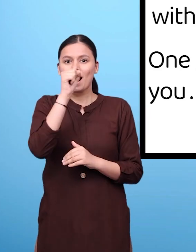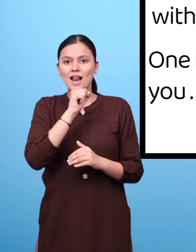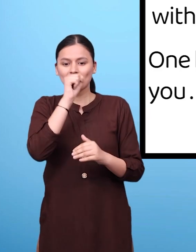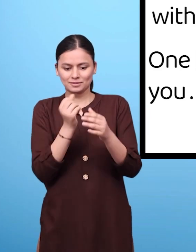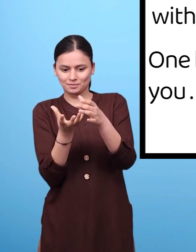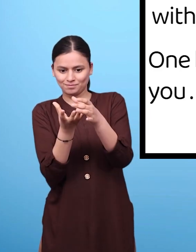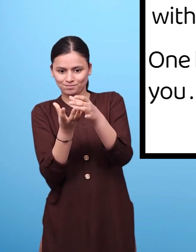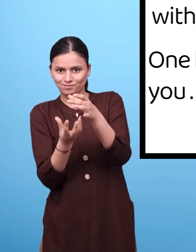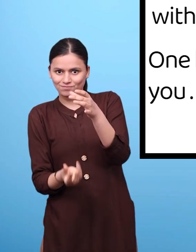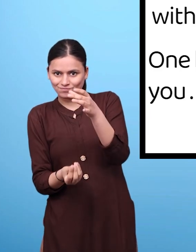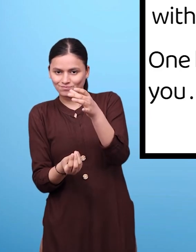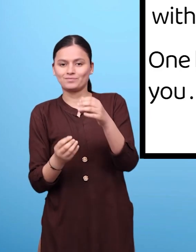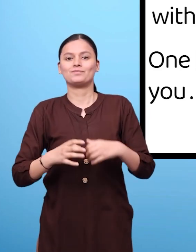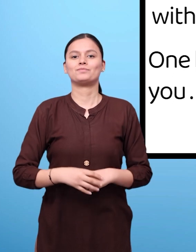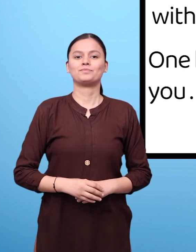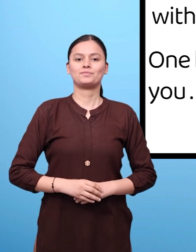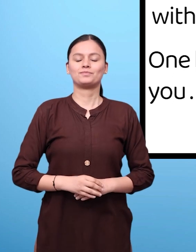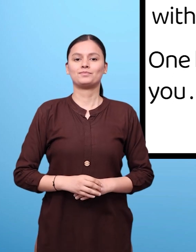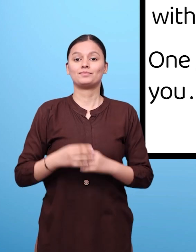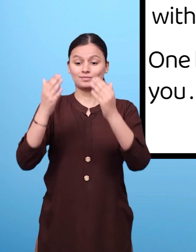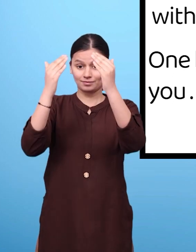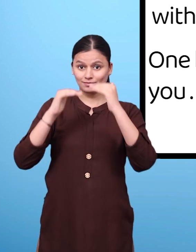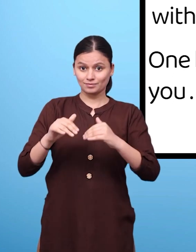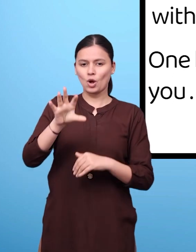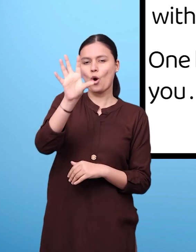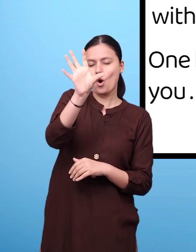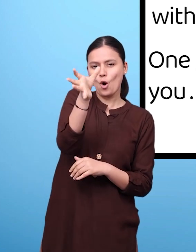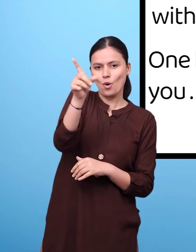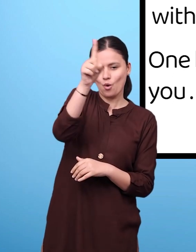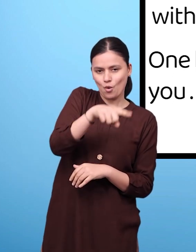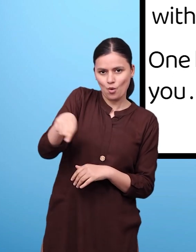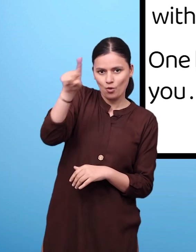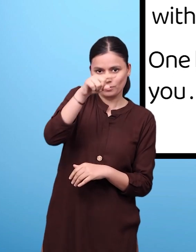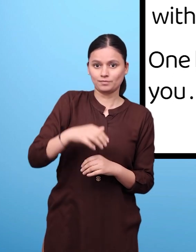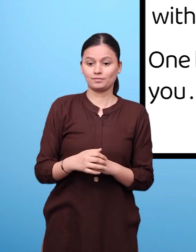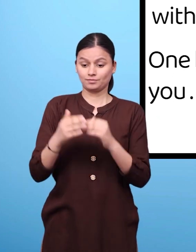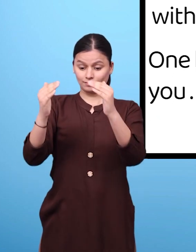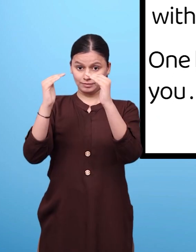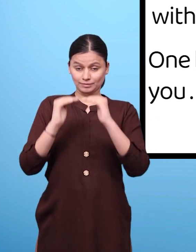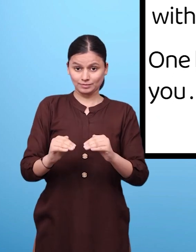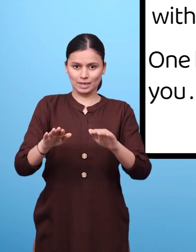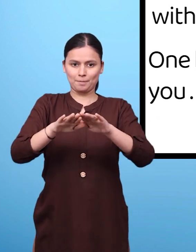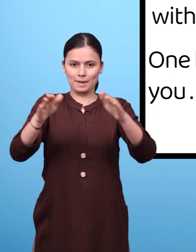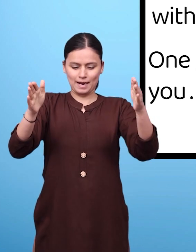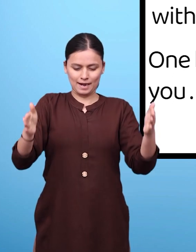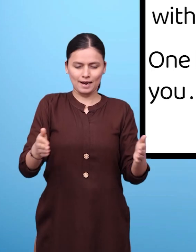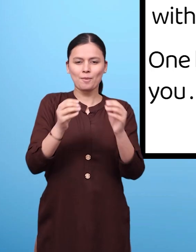Then we have a dais an ice cream cone lemon a wooden box